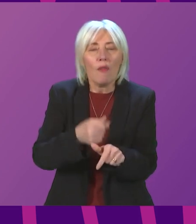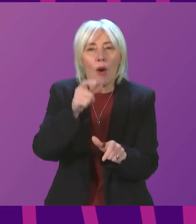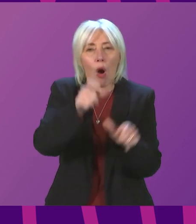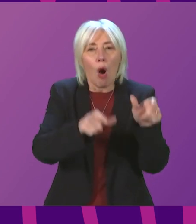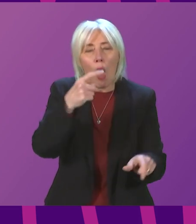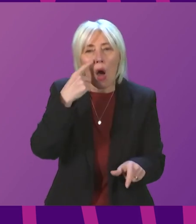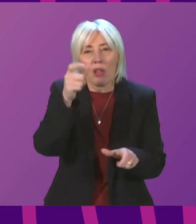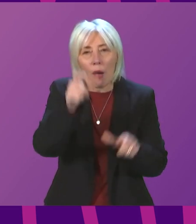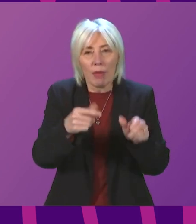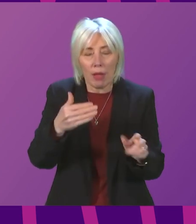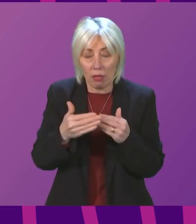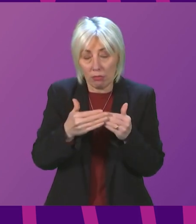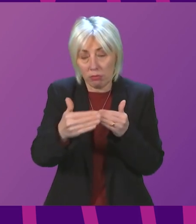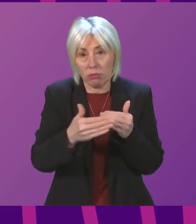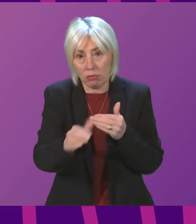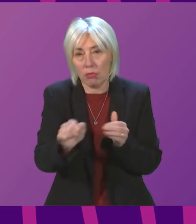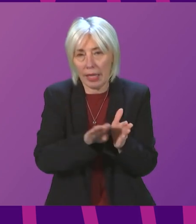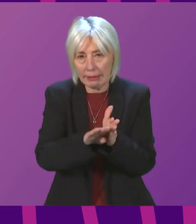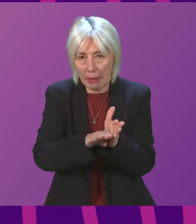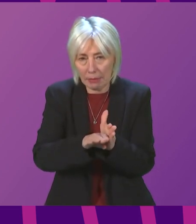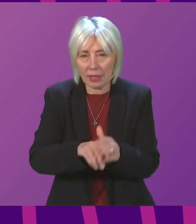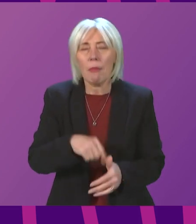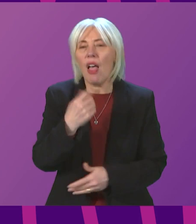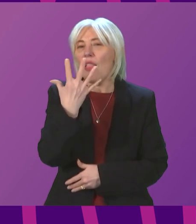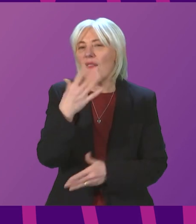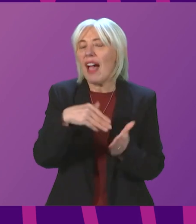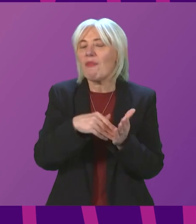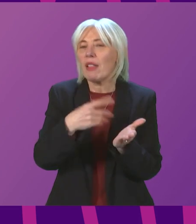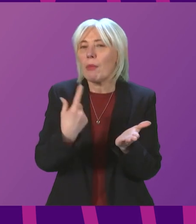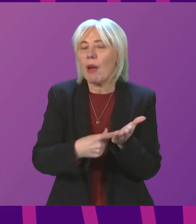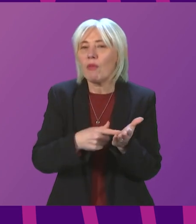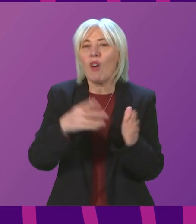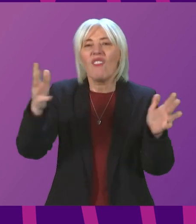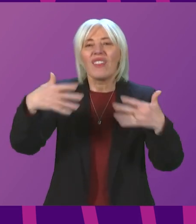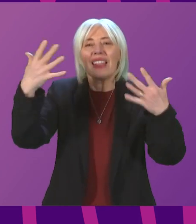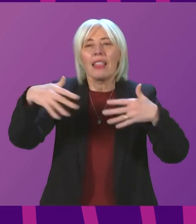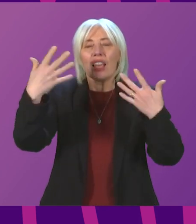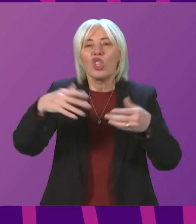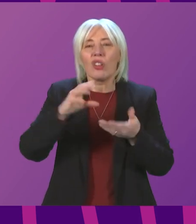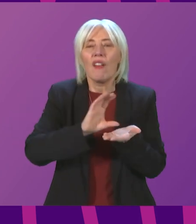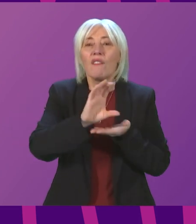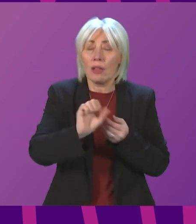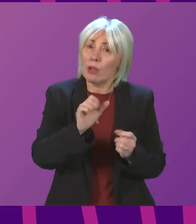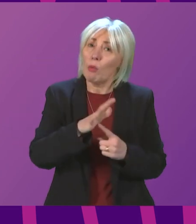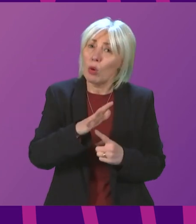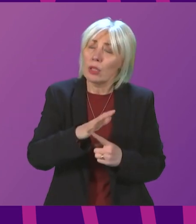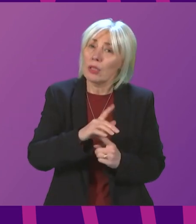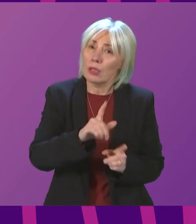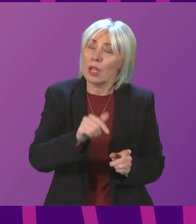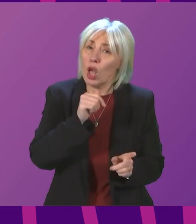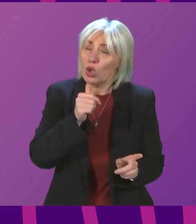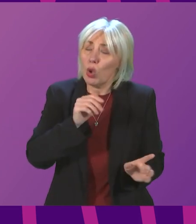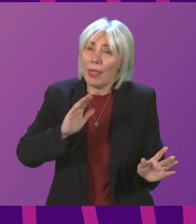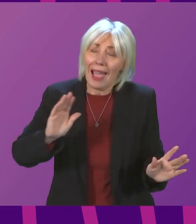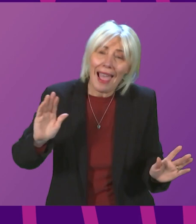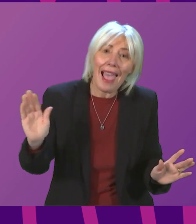the lead-up to that. On the issue of the £5 million ventilation fund, this is important. It is not the case that every